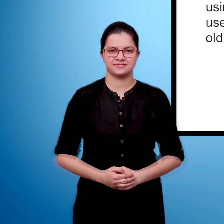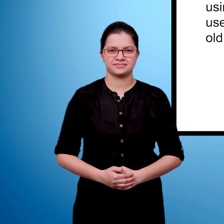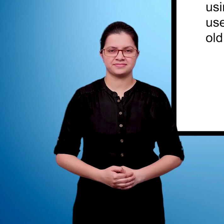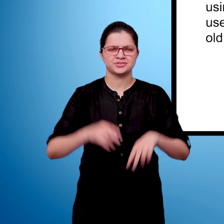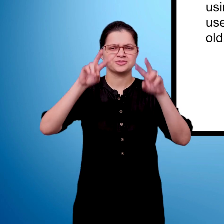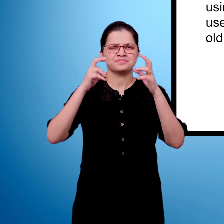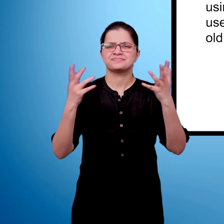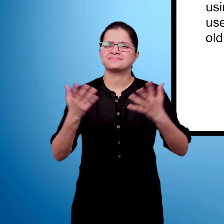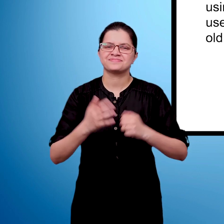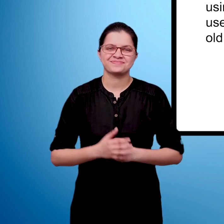Let us do.